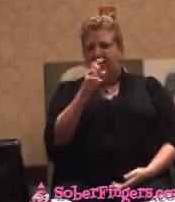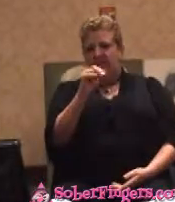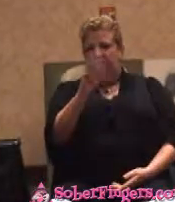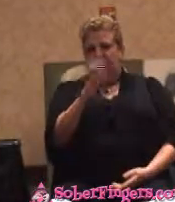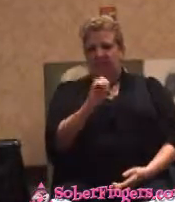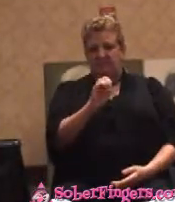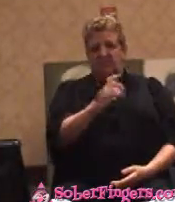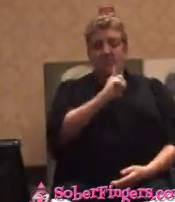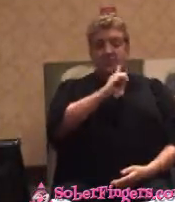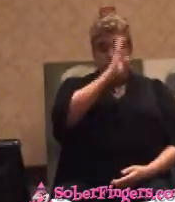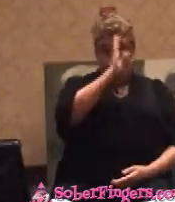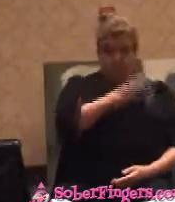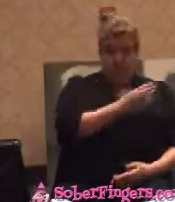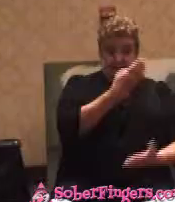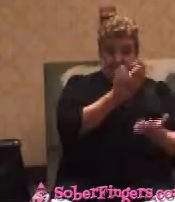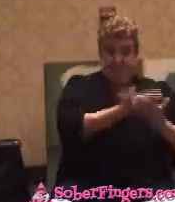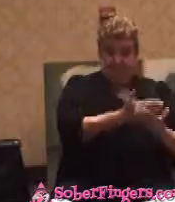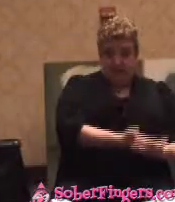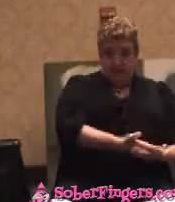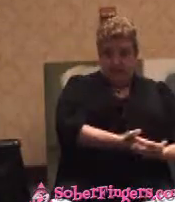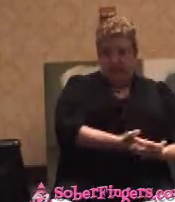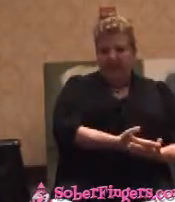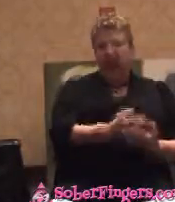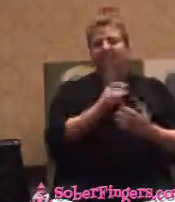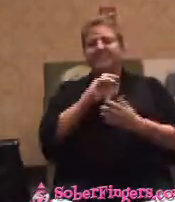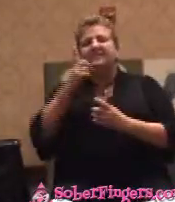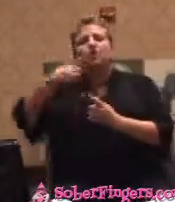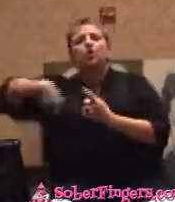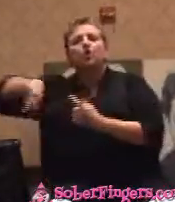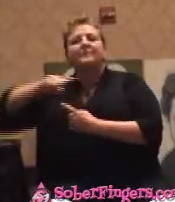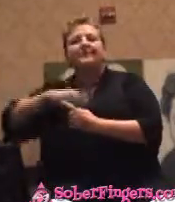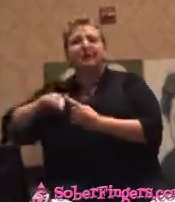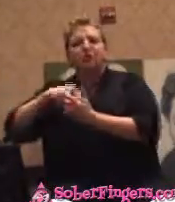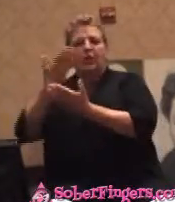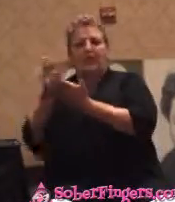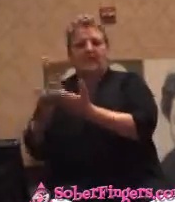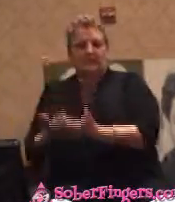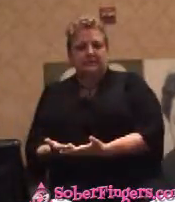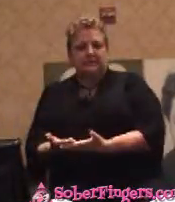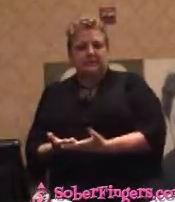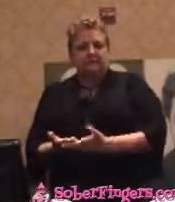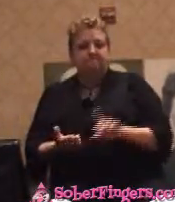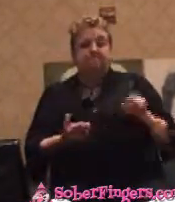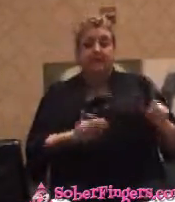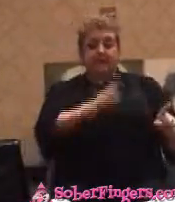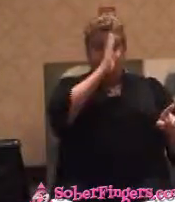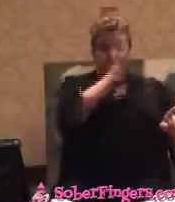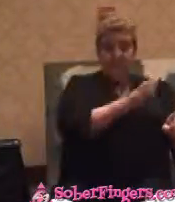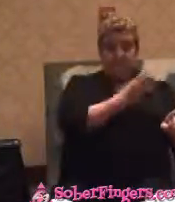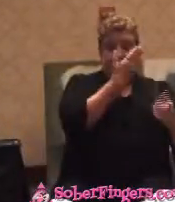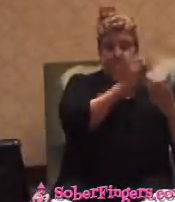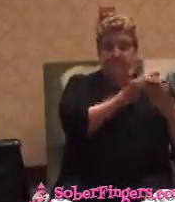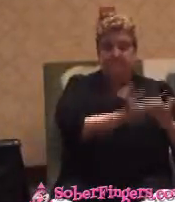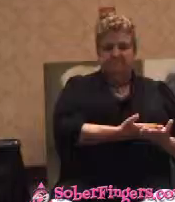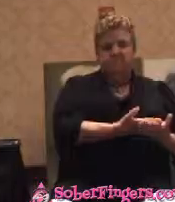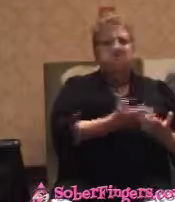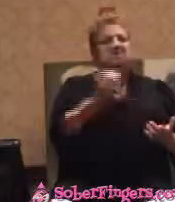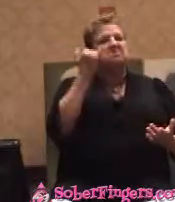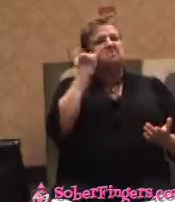circumstantial evidence. And he said, direct evidence, let me give you an example. He said, take the case where there's an old farmer who